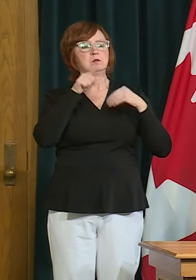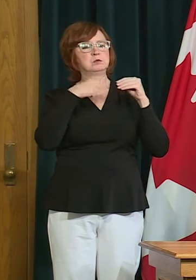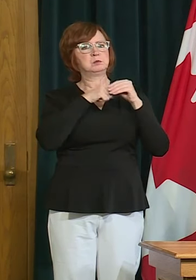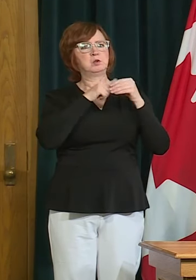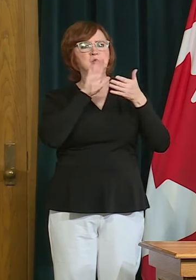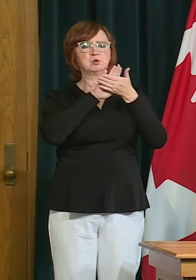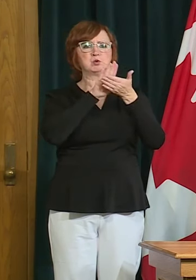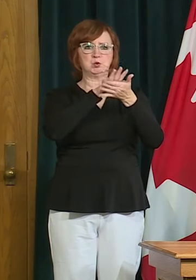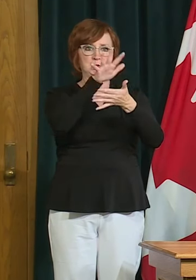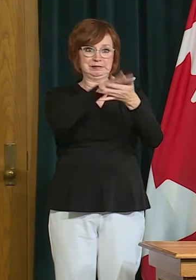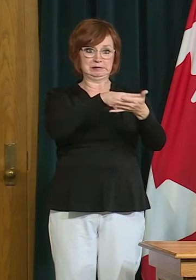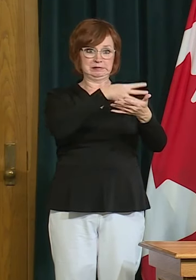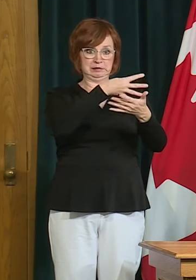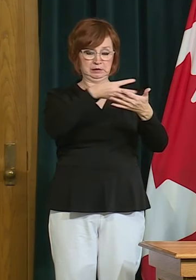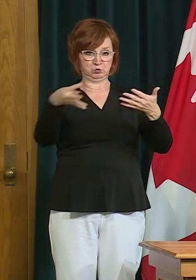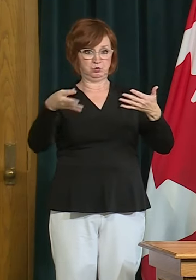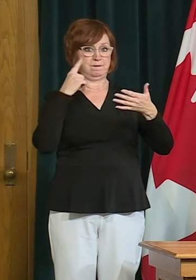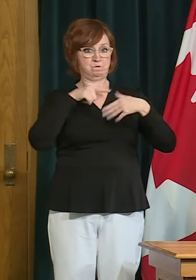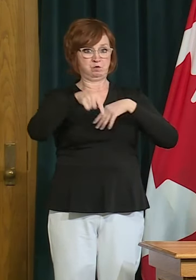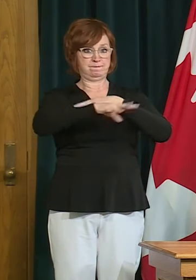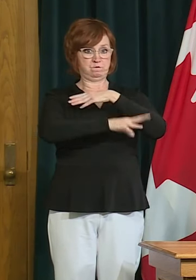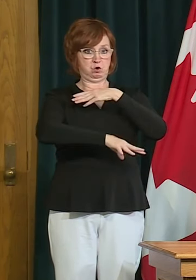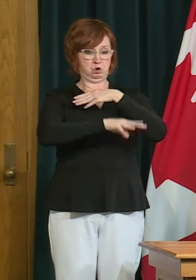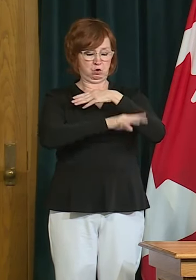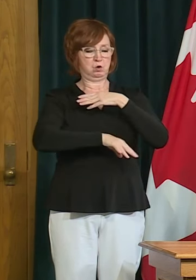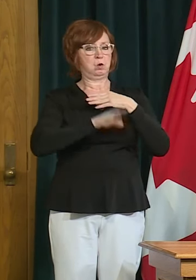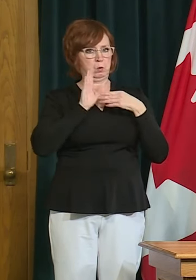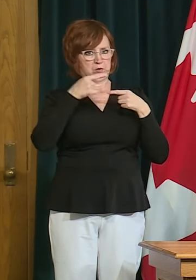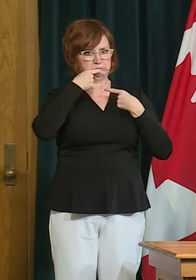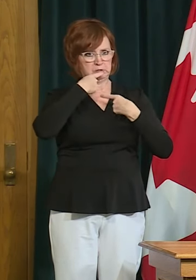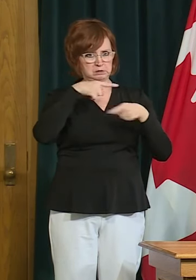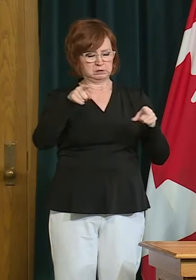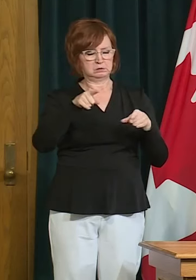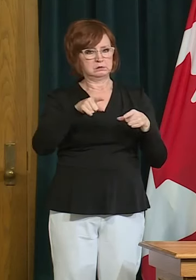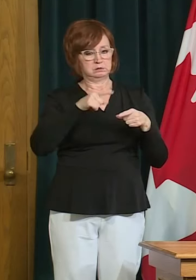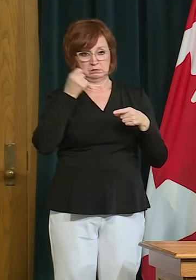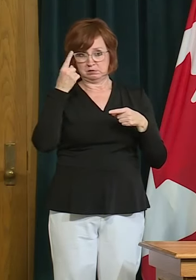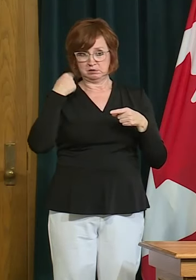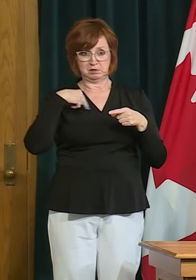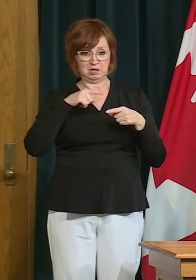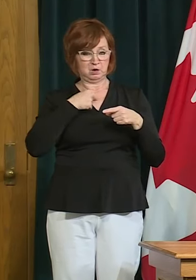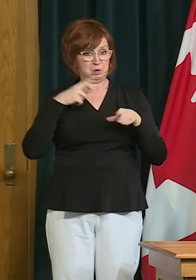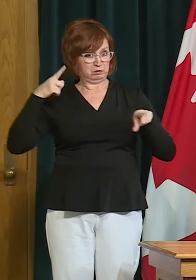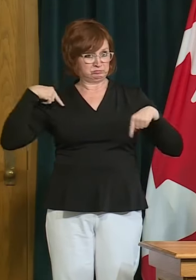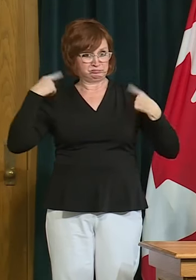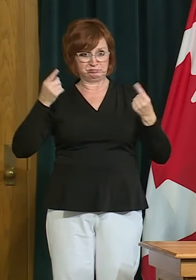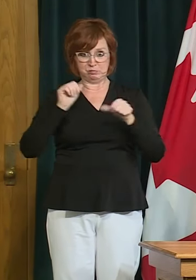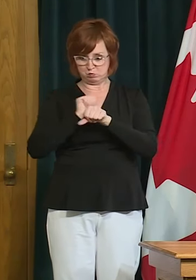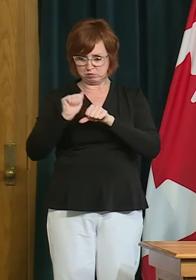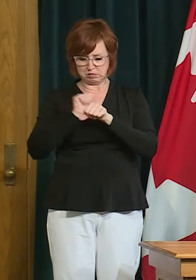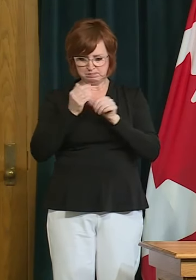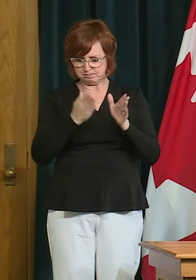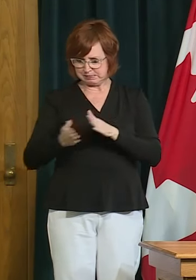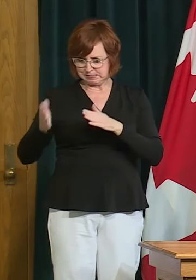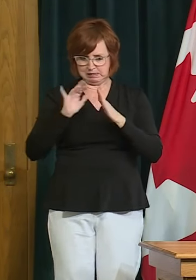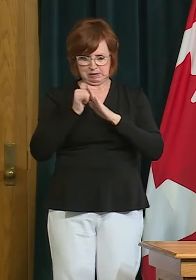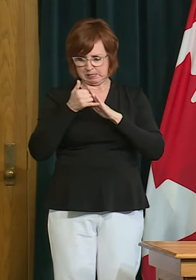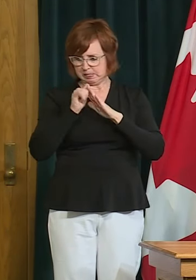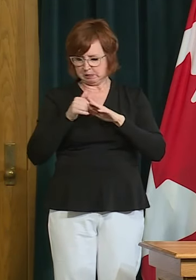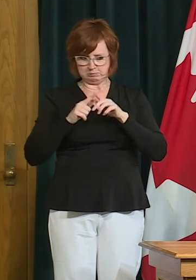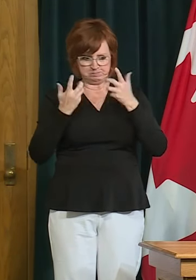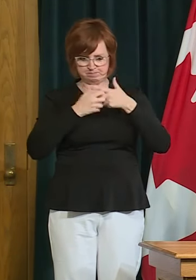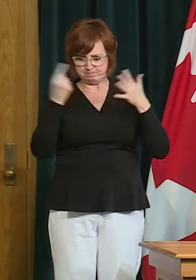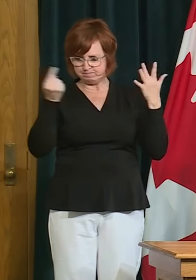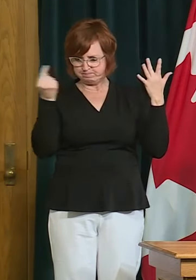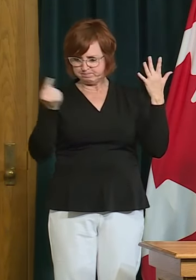facilities that we've been working very hard on with uh with individuals and organizations that have been raising these concerns with the